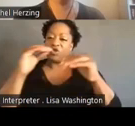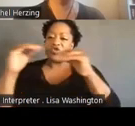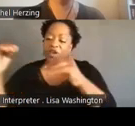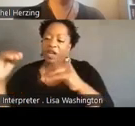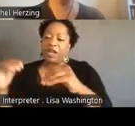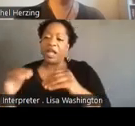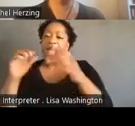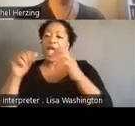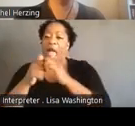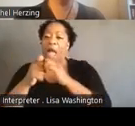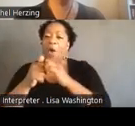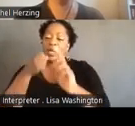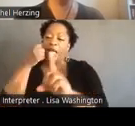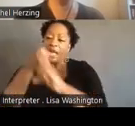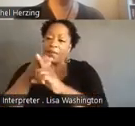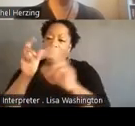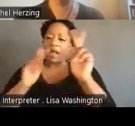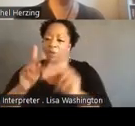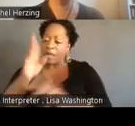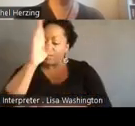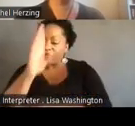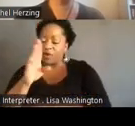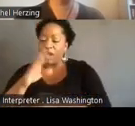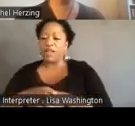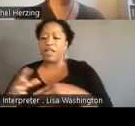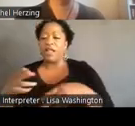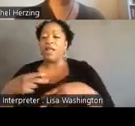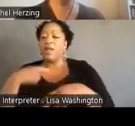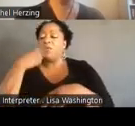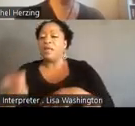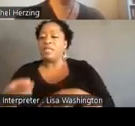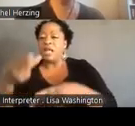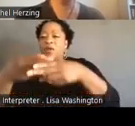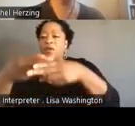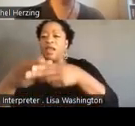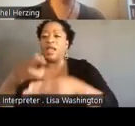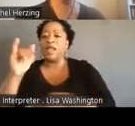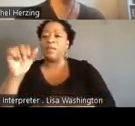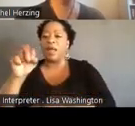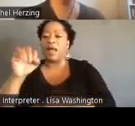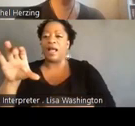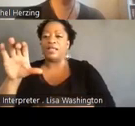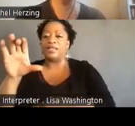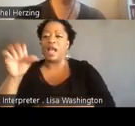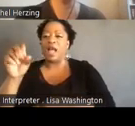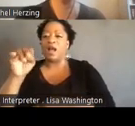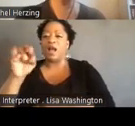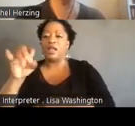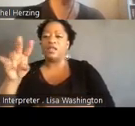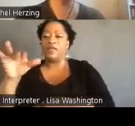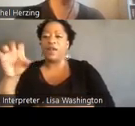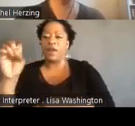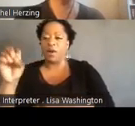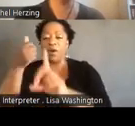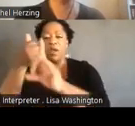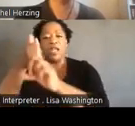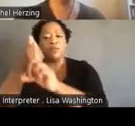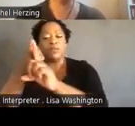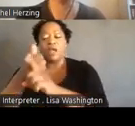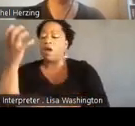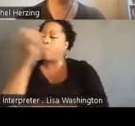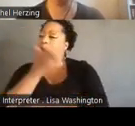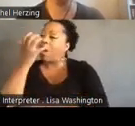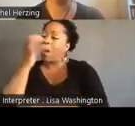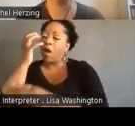people. And I want to specifically say the name of Isaac Contiveros here because he was essential in demanding that the